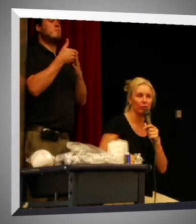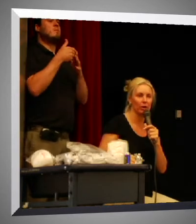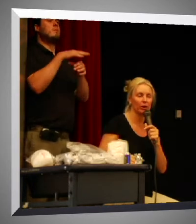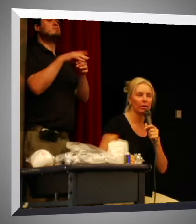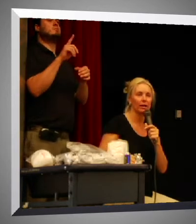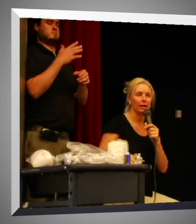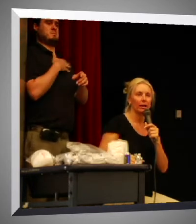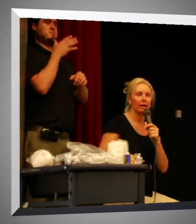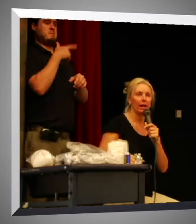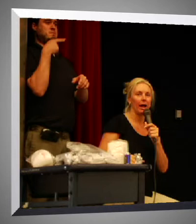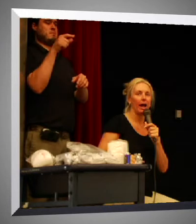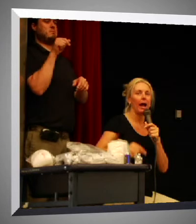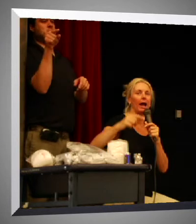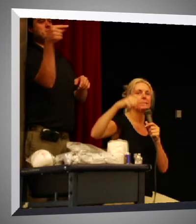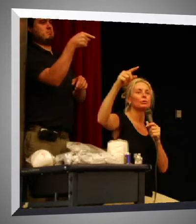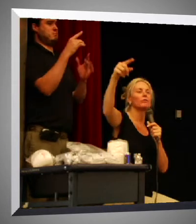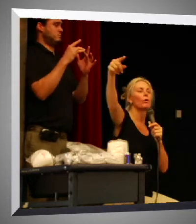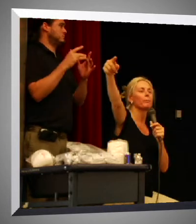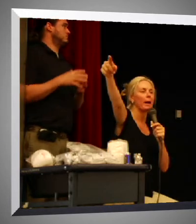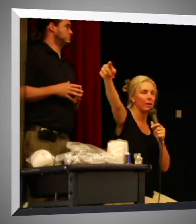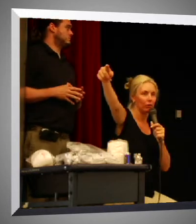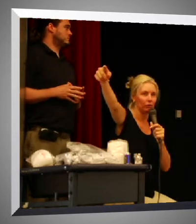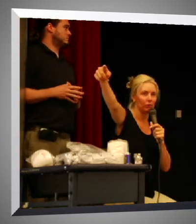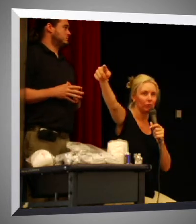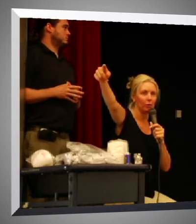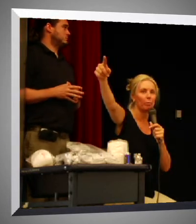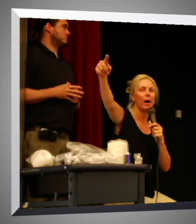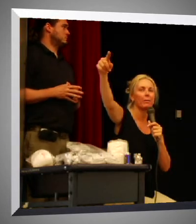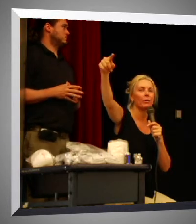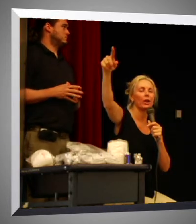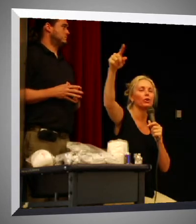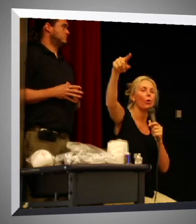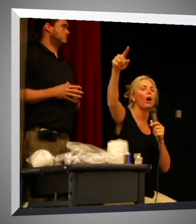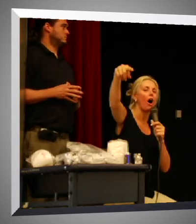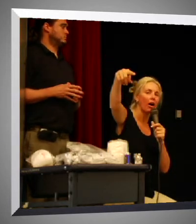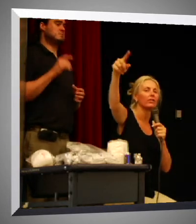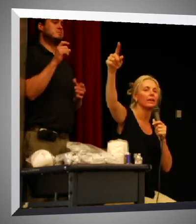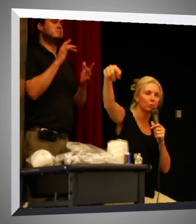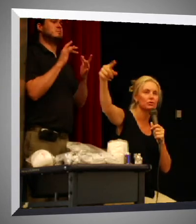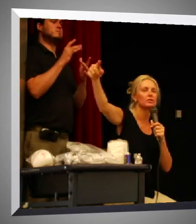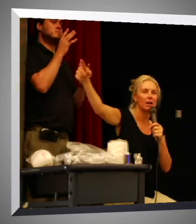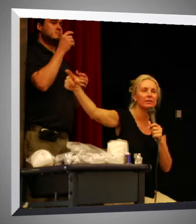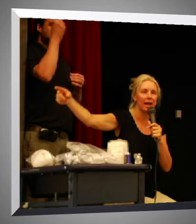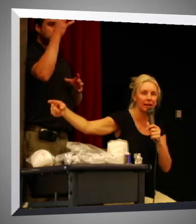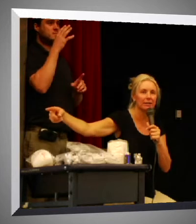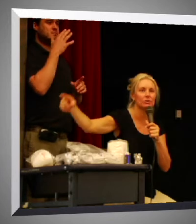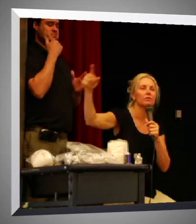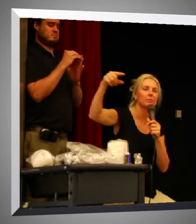over here. I need to inform my mother. Oh mom, by the way, you're on the emergency contact list, so if